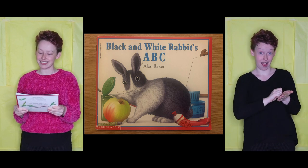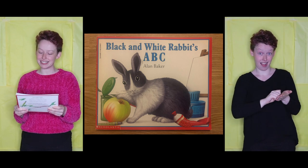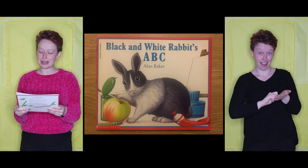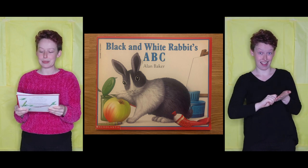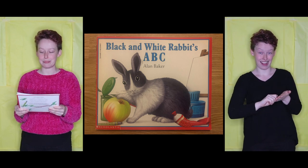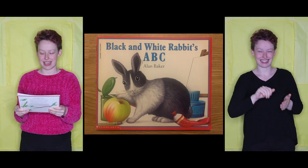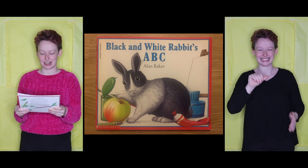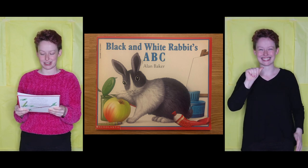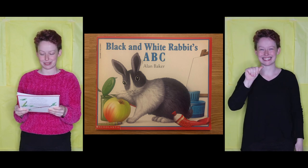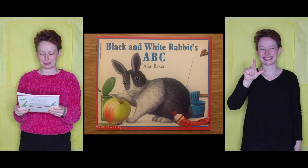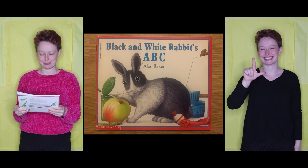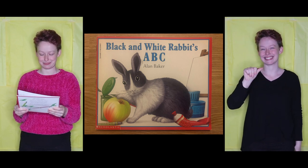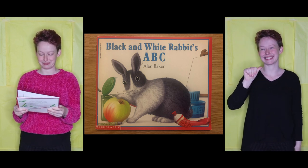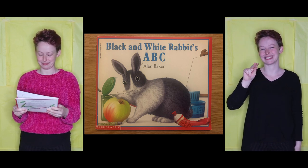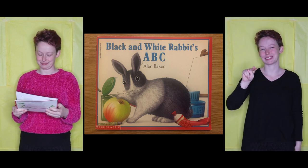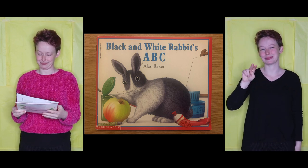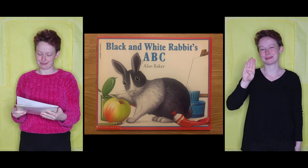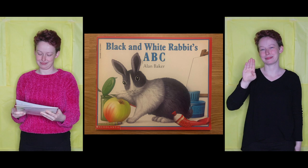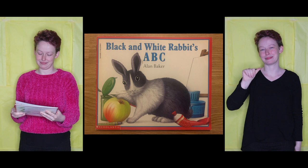Alan Baker.